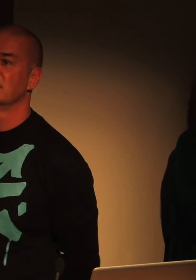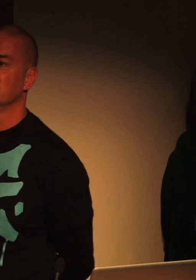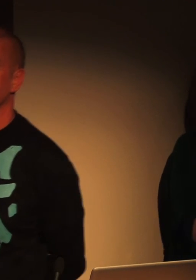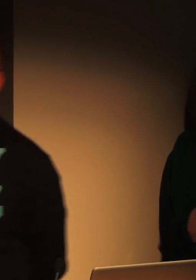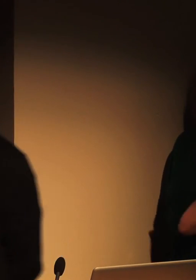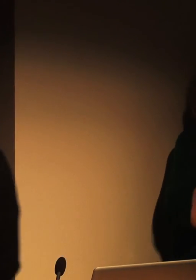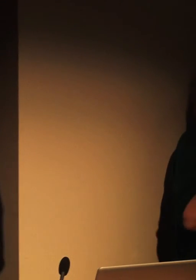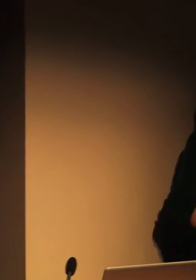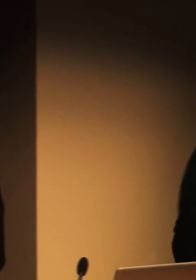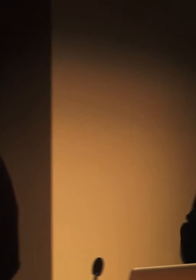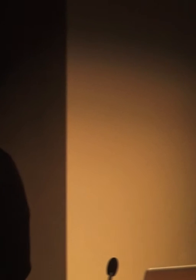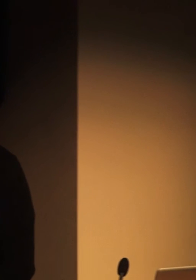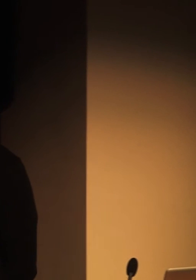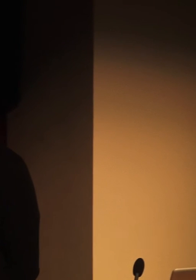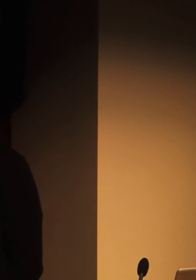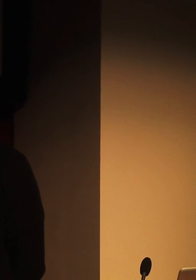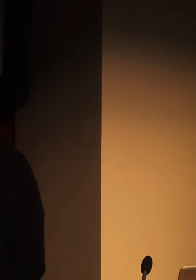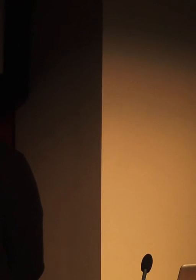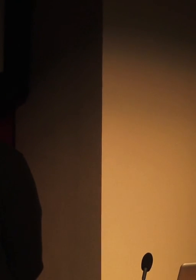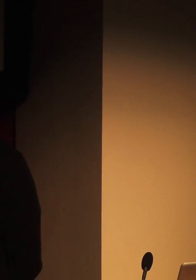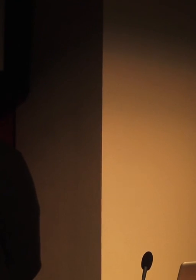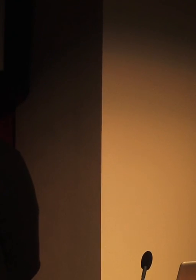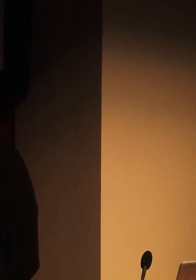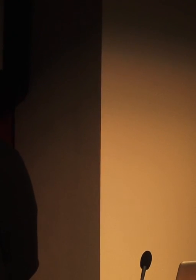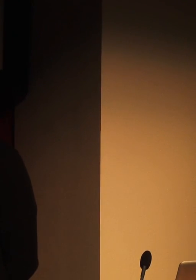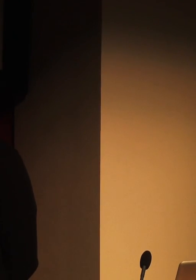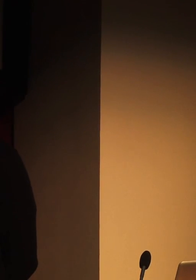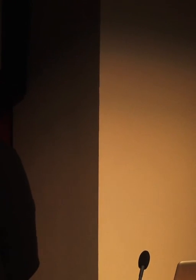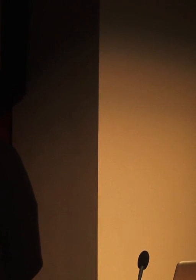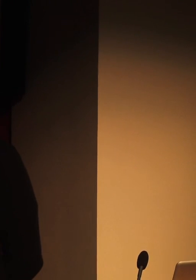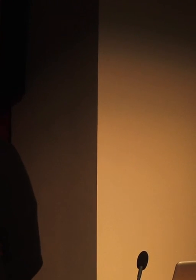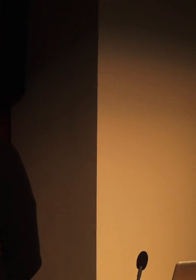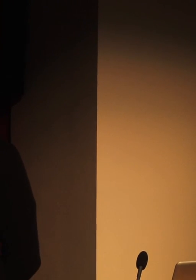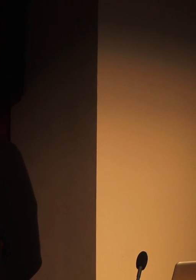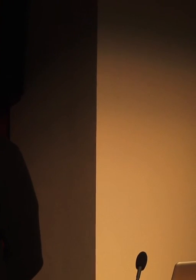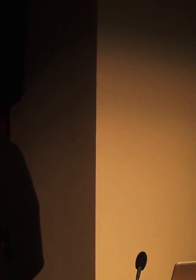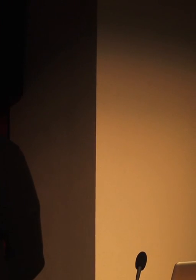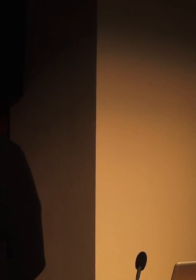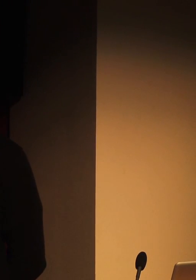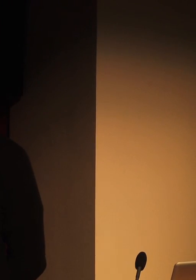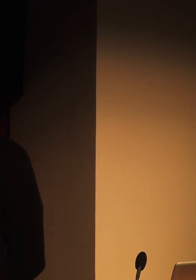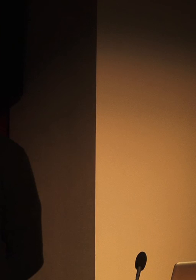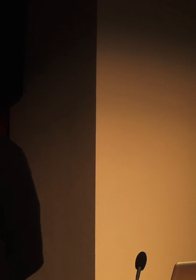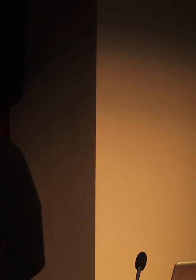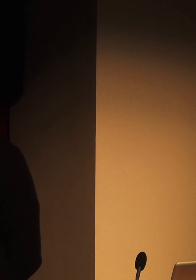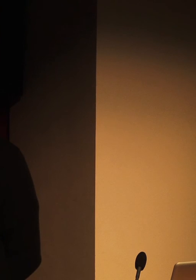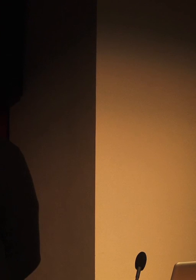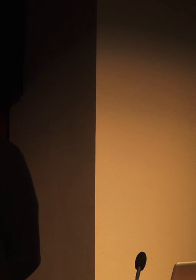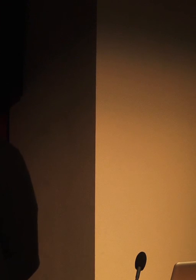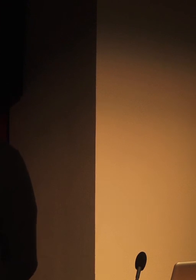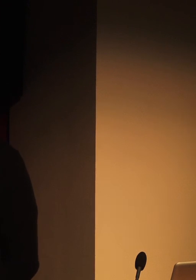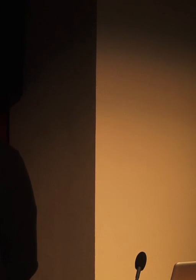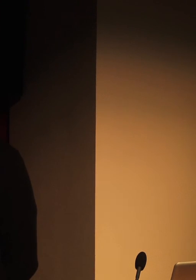Yes? Did accidentally create a genre for Tuna Cowboys? mean, I was looking at the promo and I was thinking of Deadliest Catch.